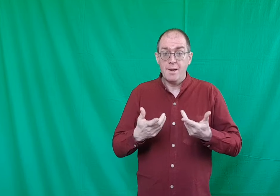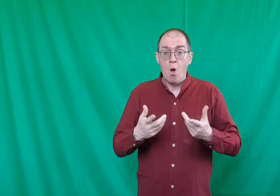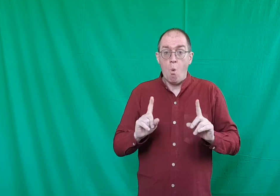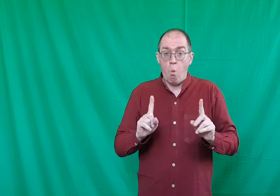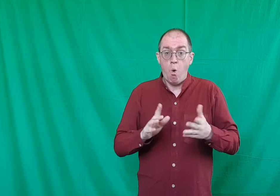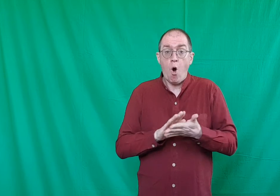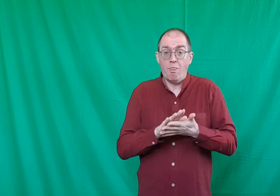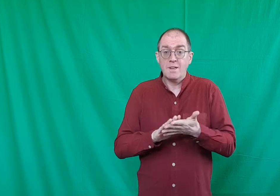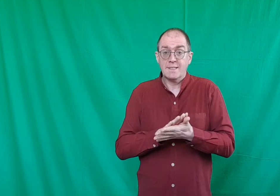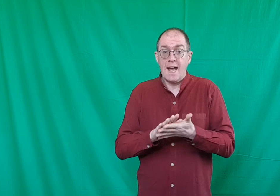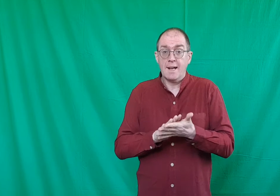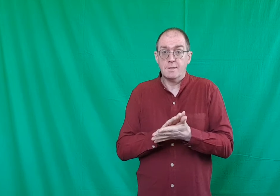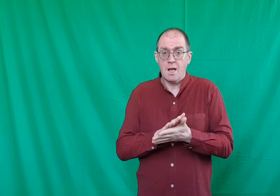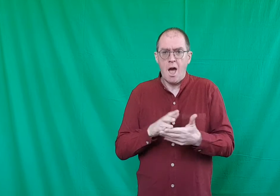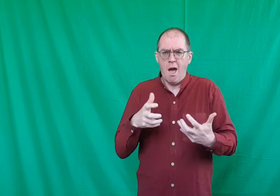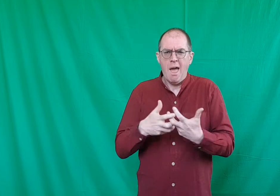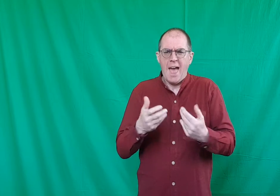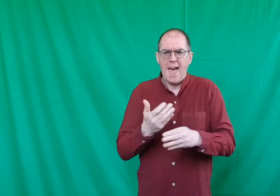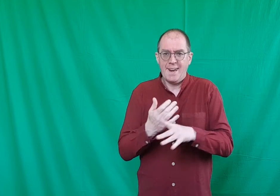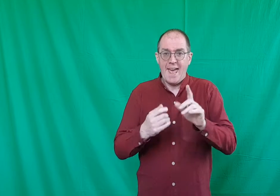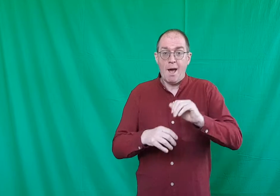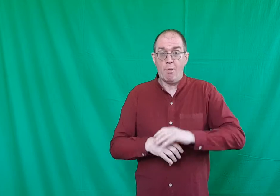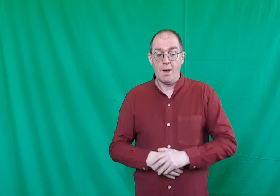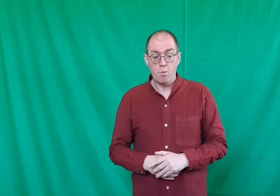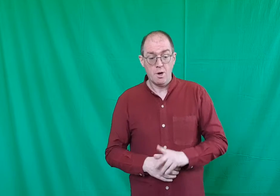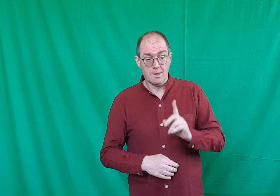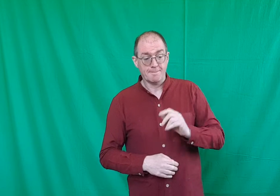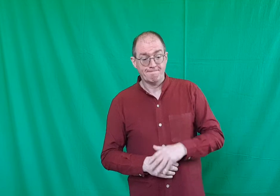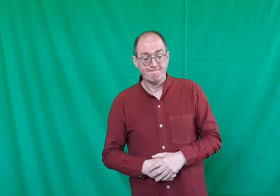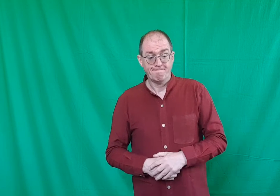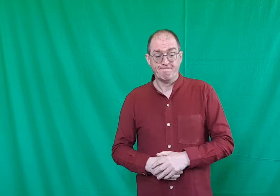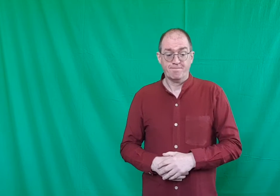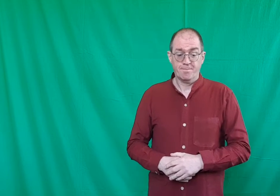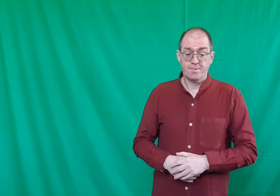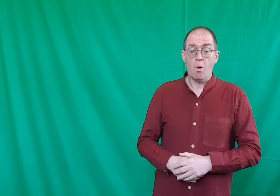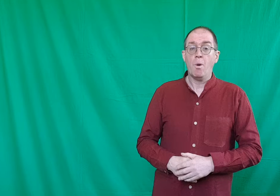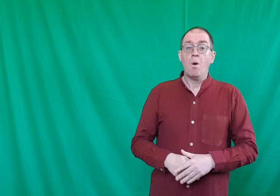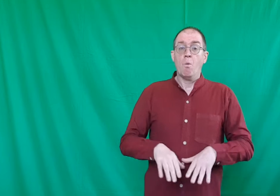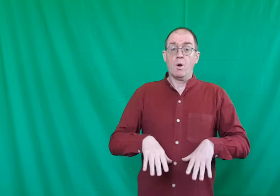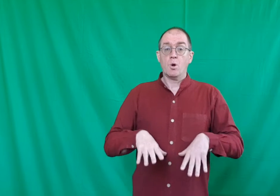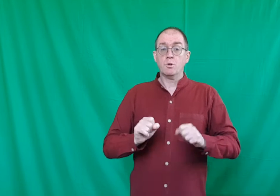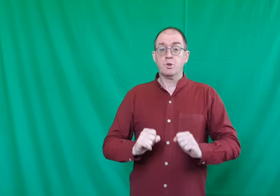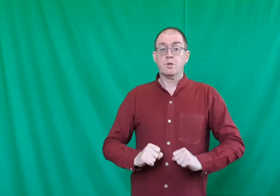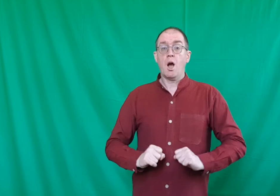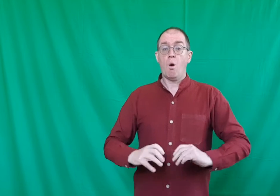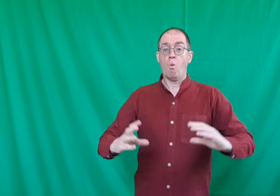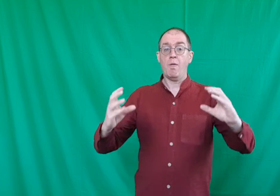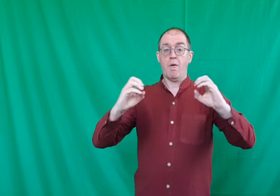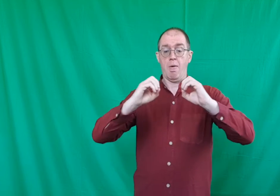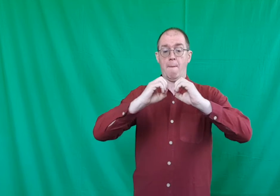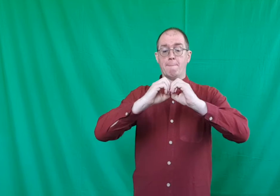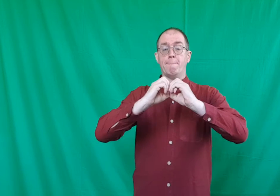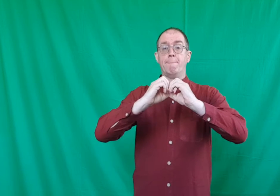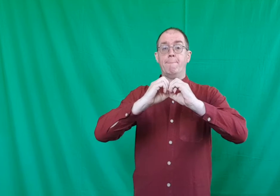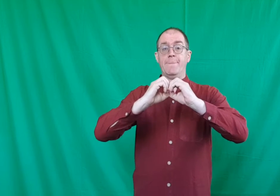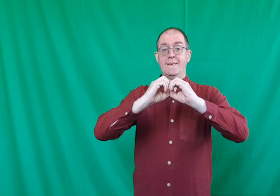what the sounds are and how they work. So, we're going to start with B.